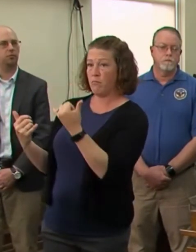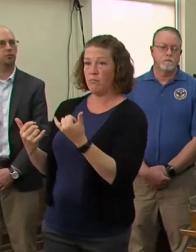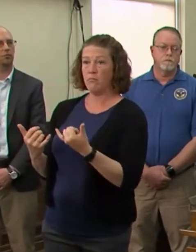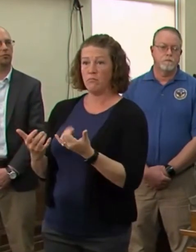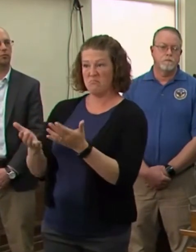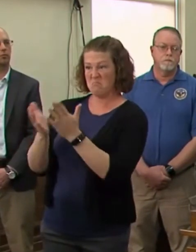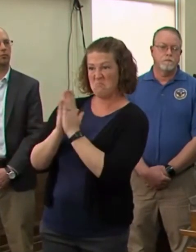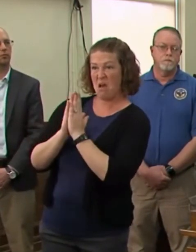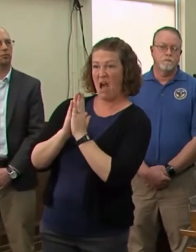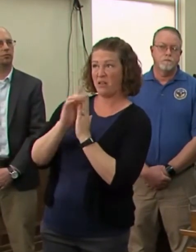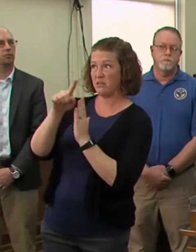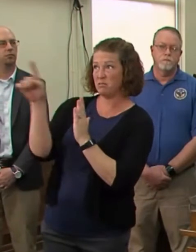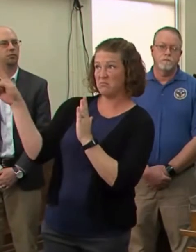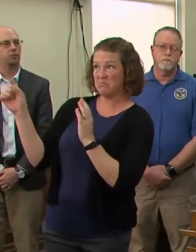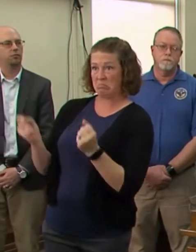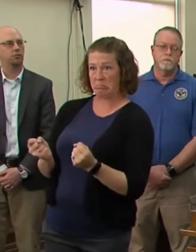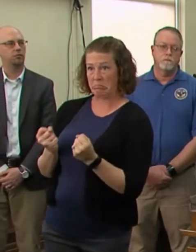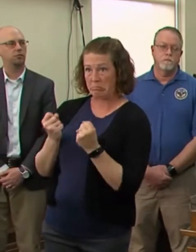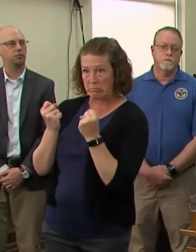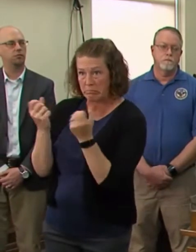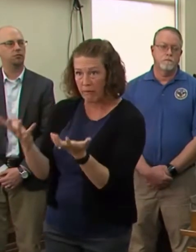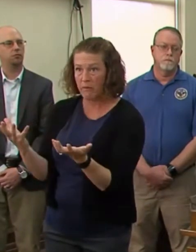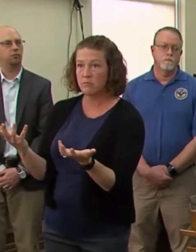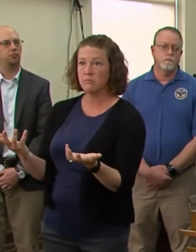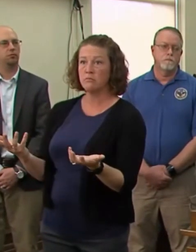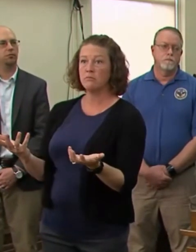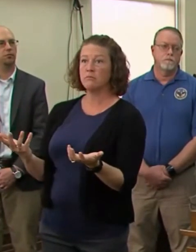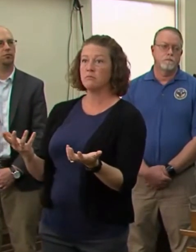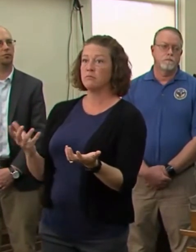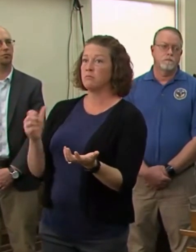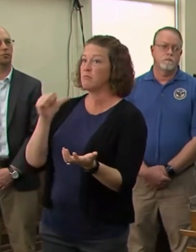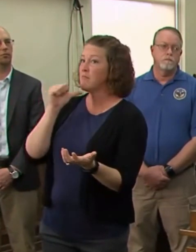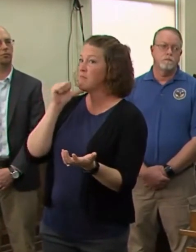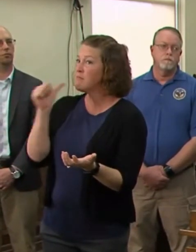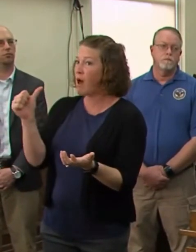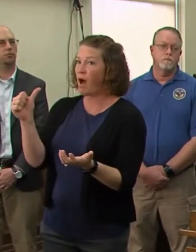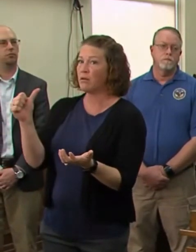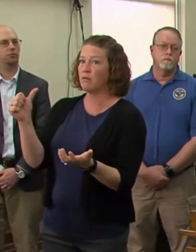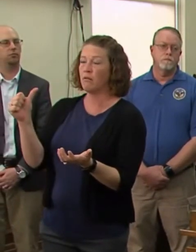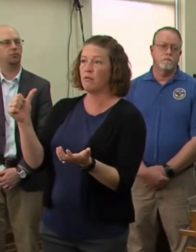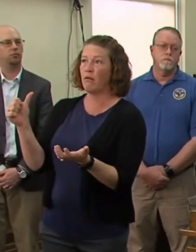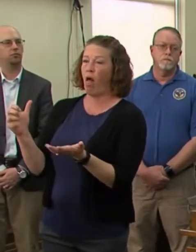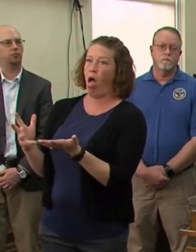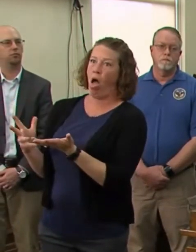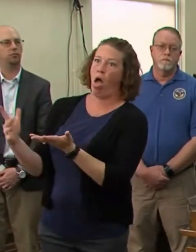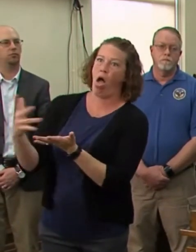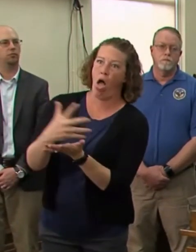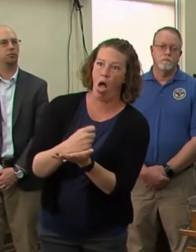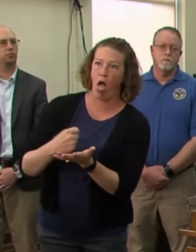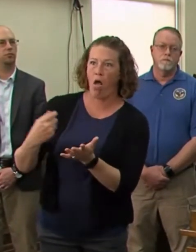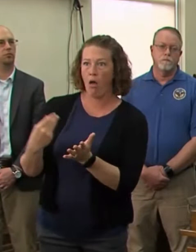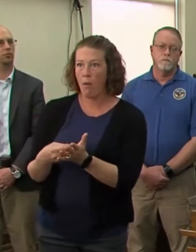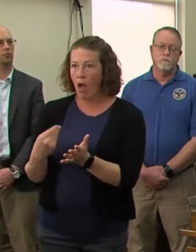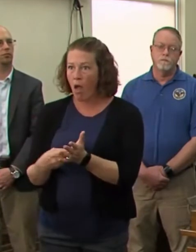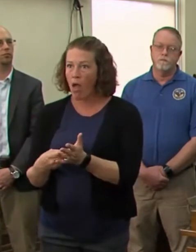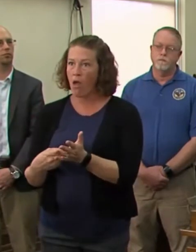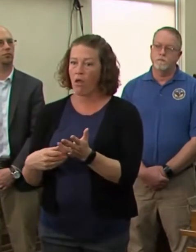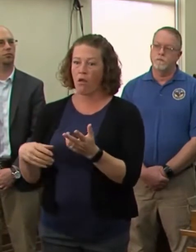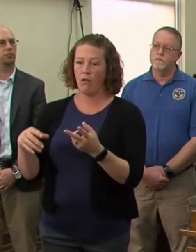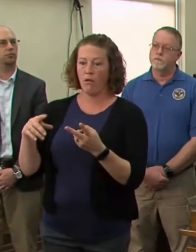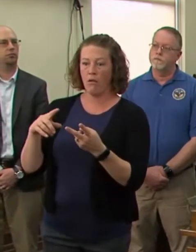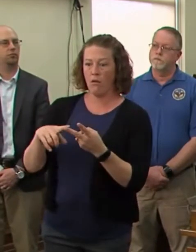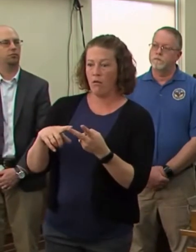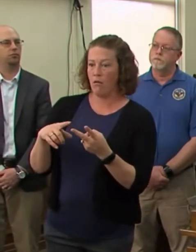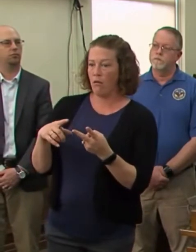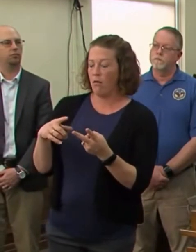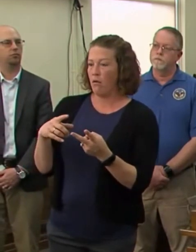like not doing collections during this time period, like giving employees a little extra something as if they have